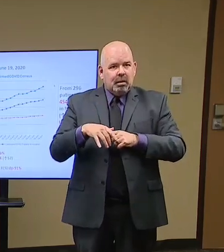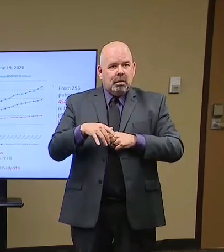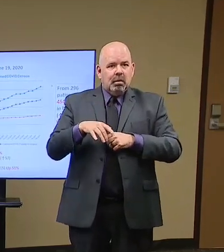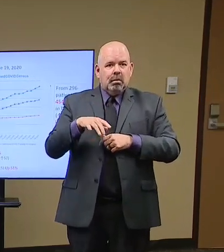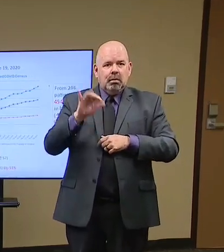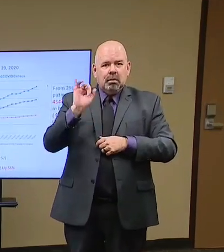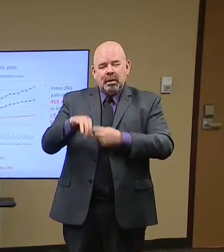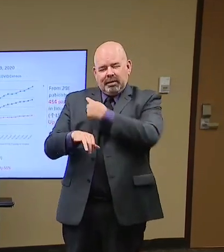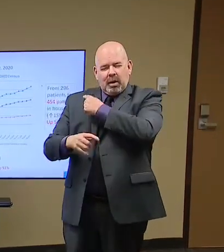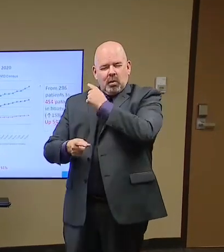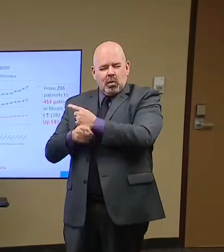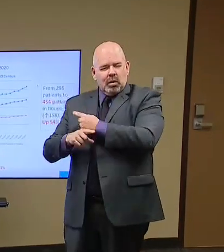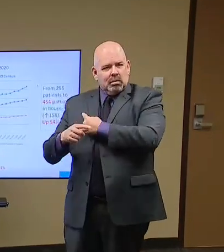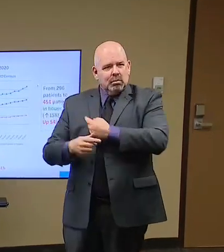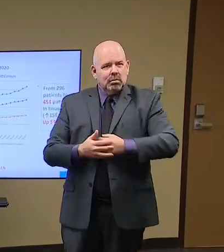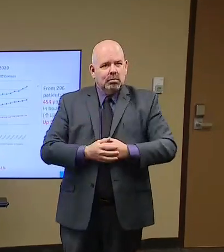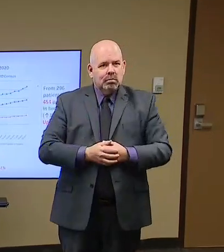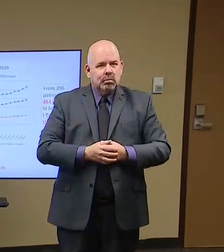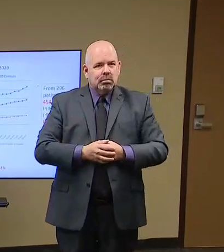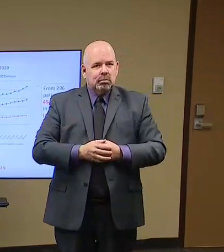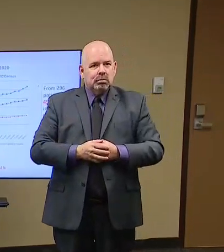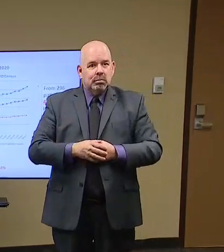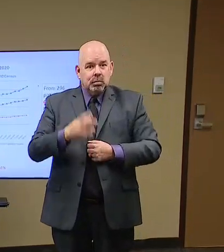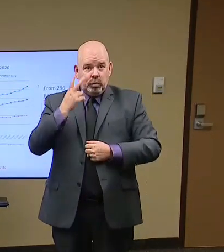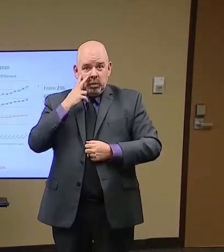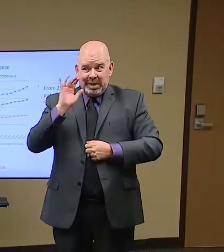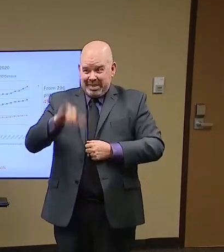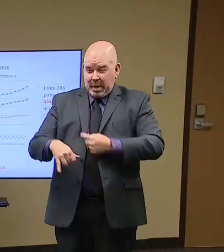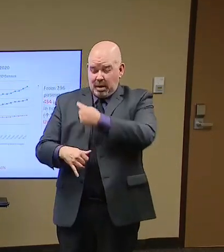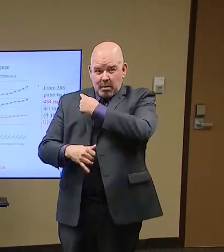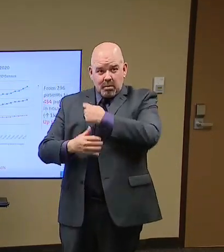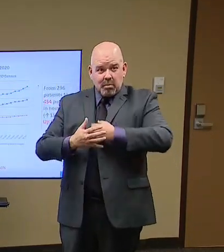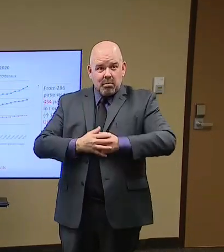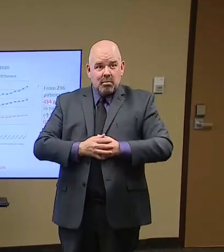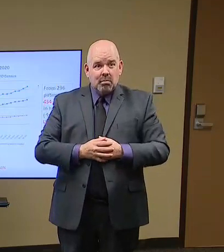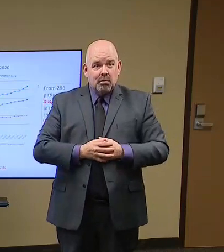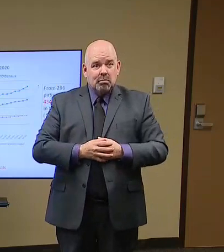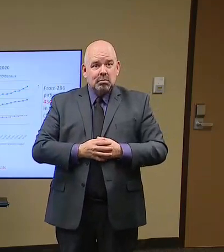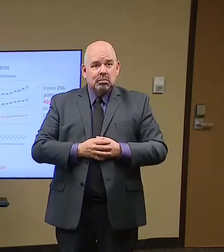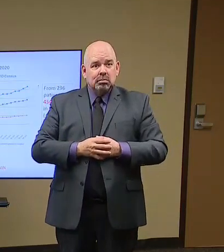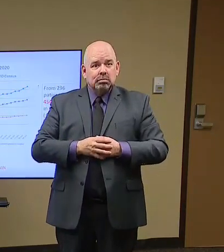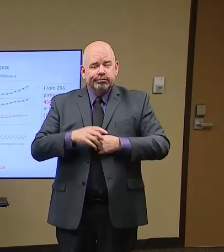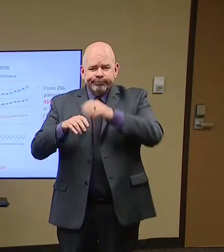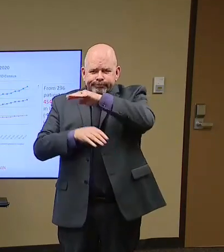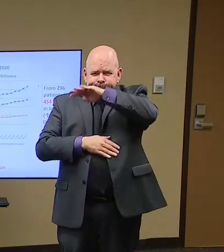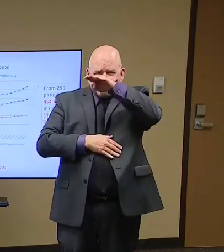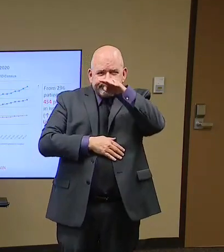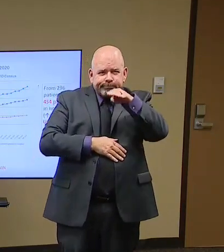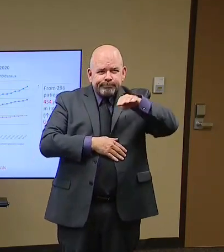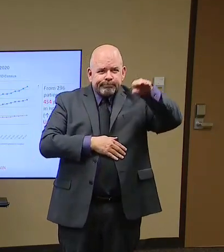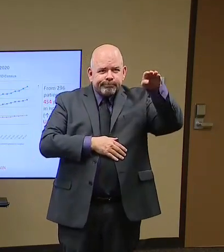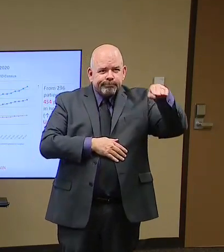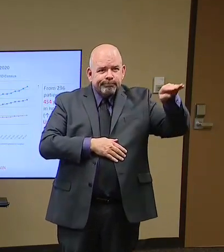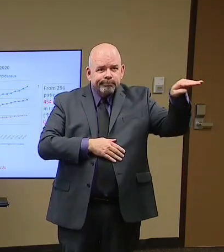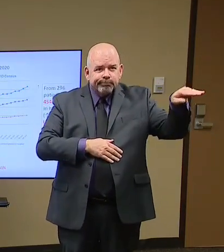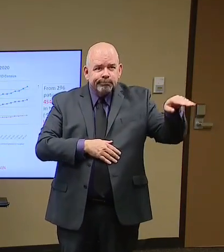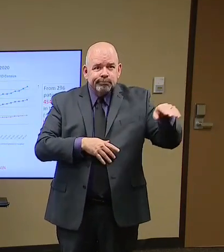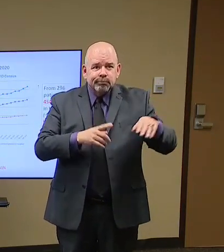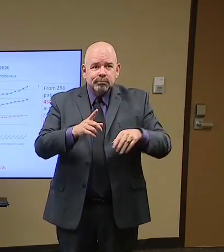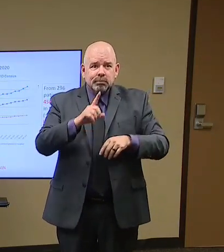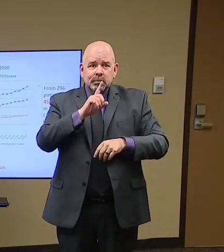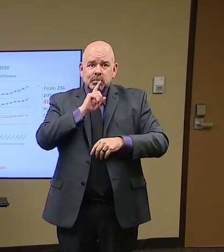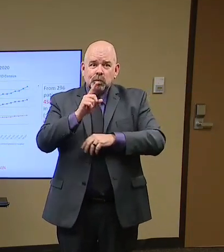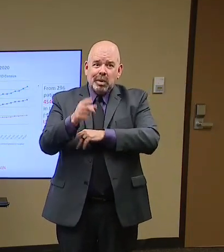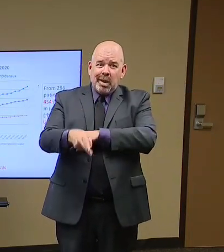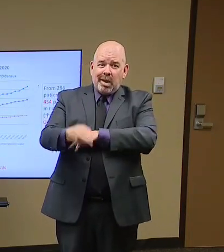this slide, what you'll see, we picked a relatively high day from a couple